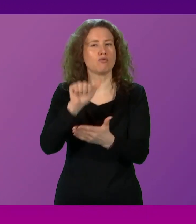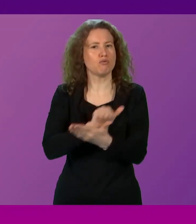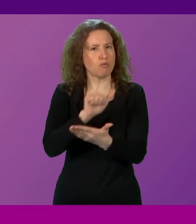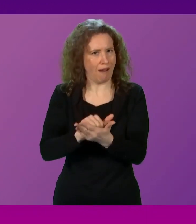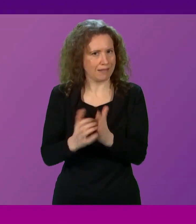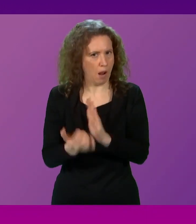Question number two.